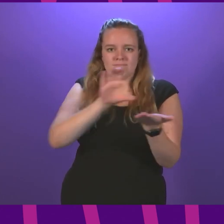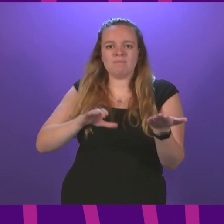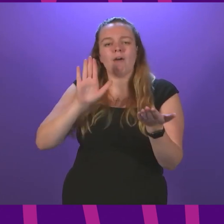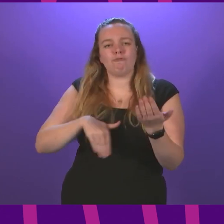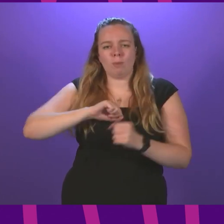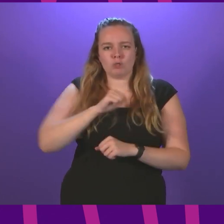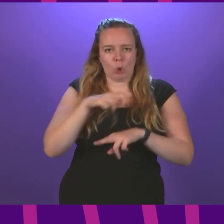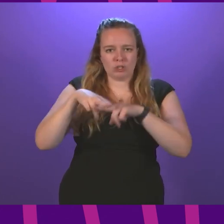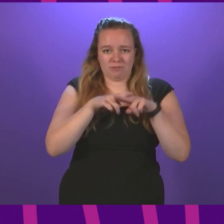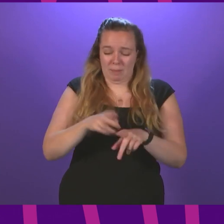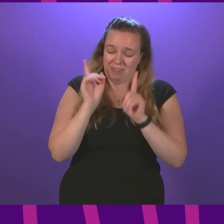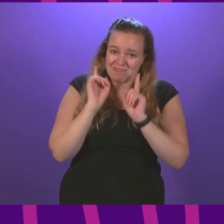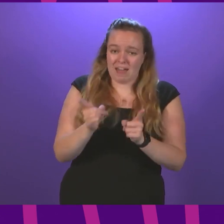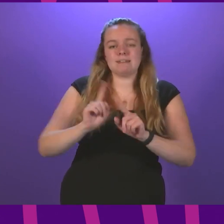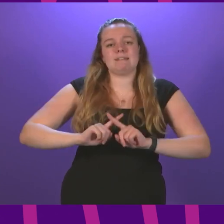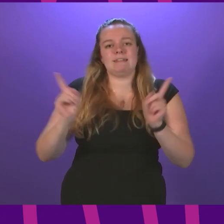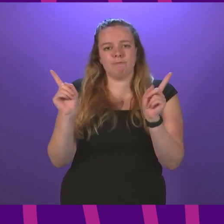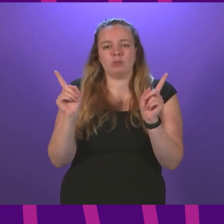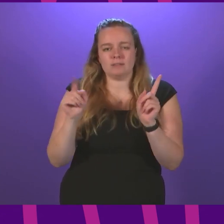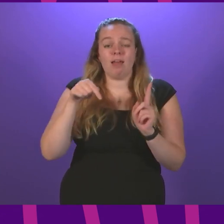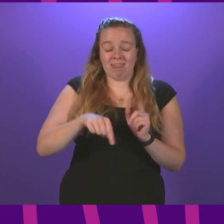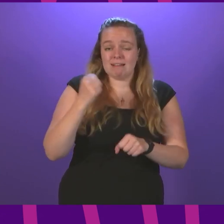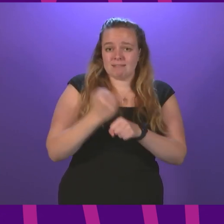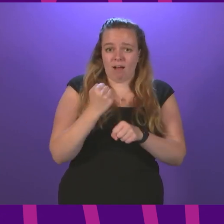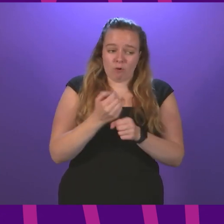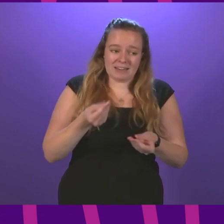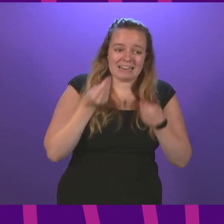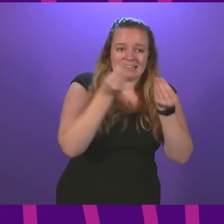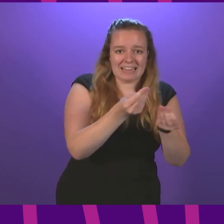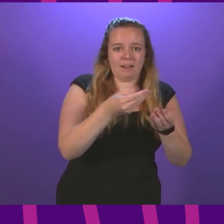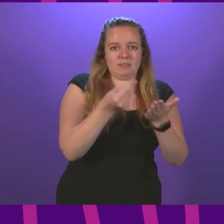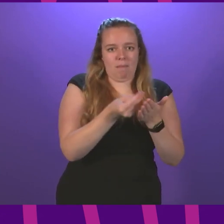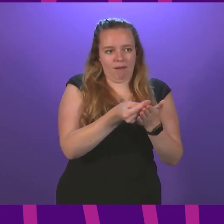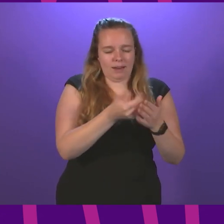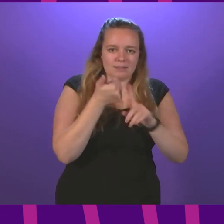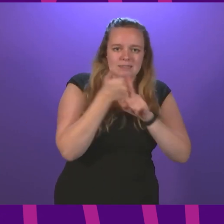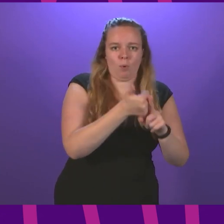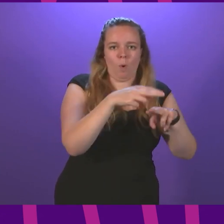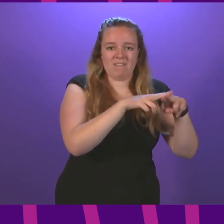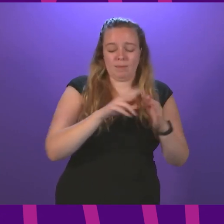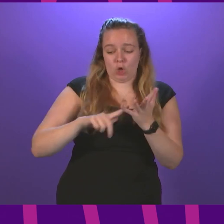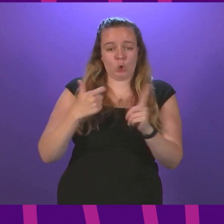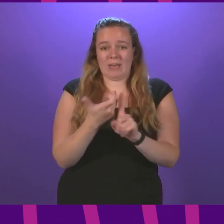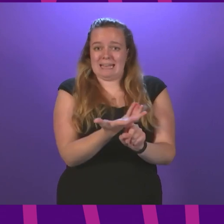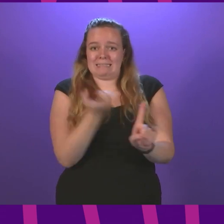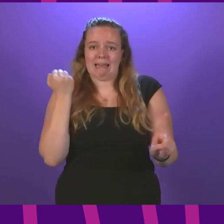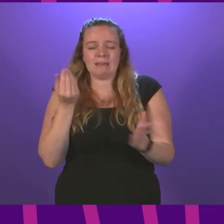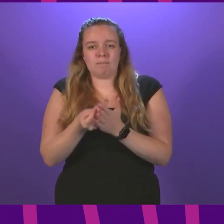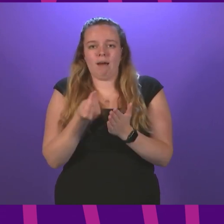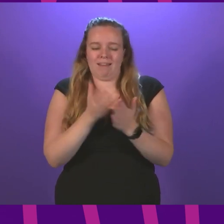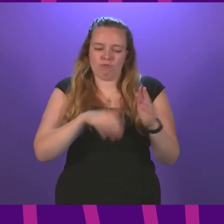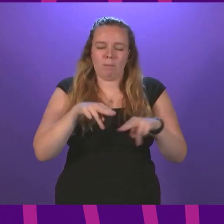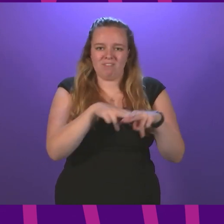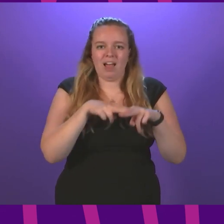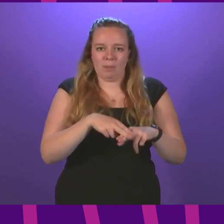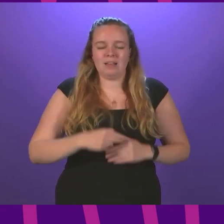families. There is the fundamental difference. This Government gives money to families. The UK Tory Government takes money away from